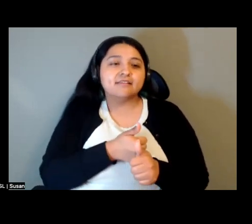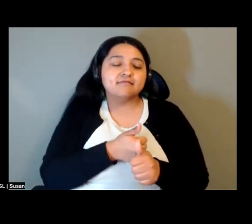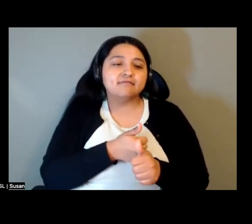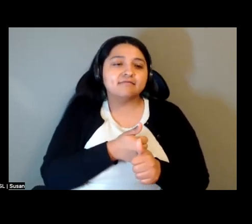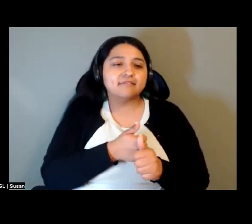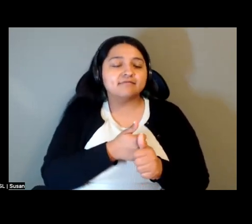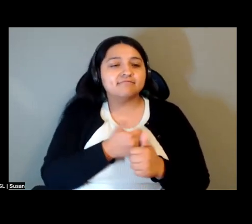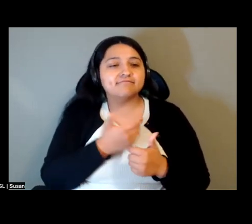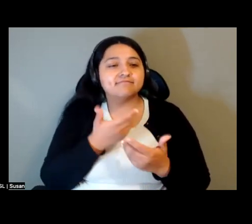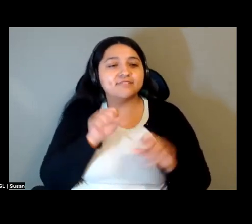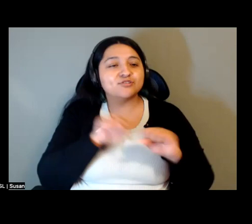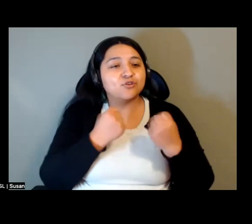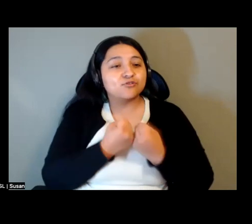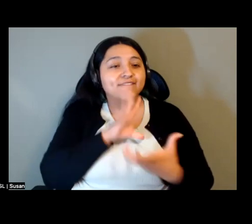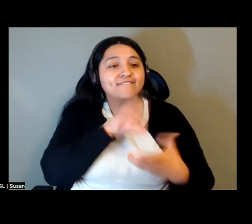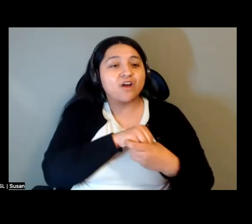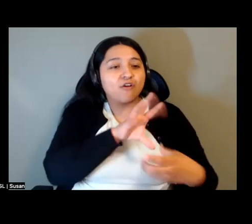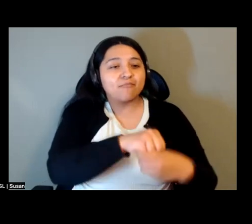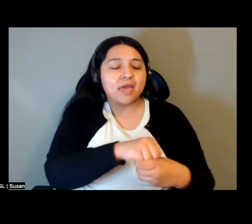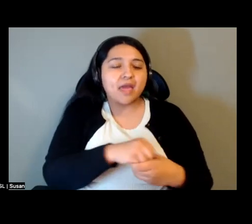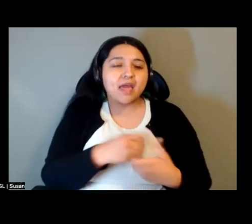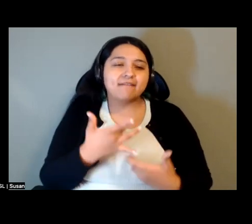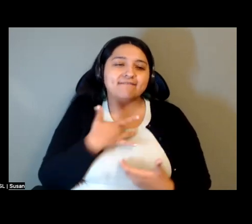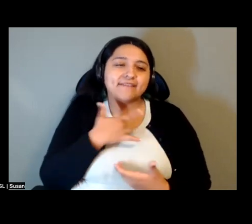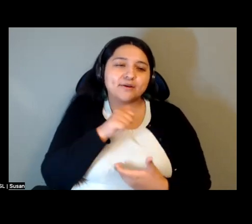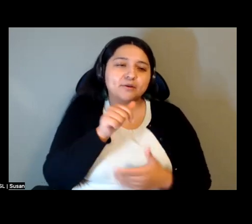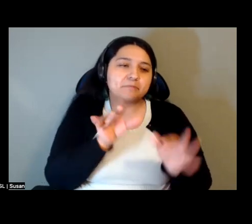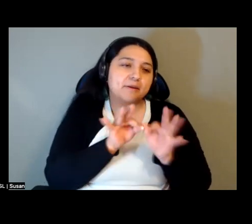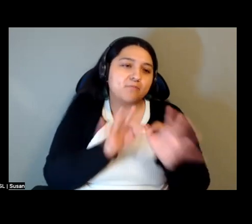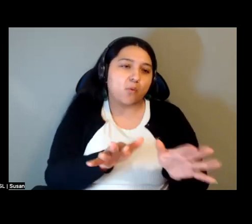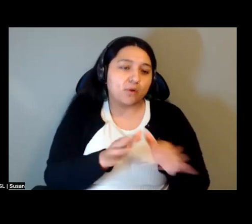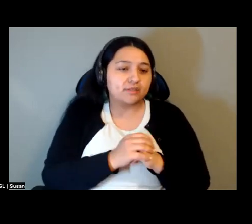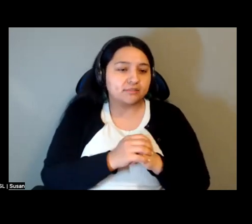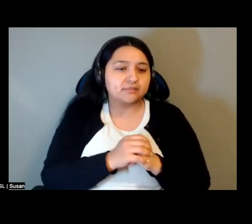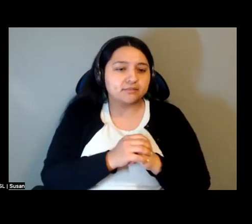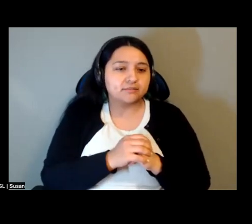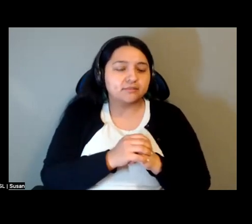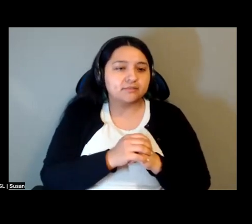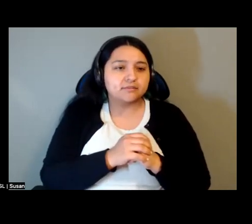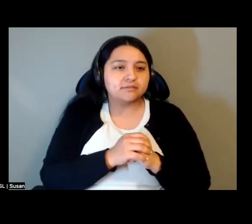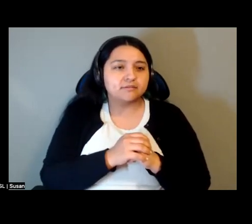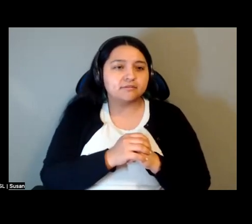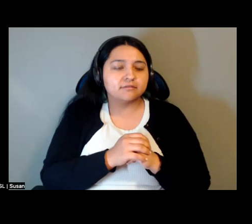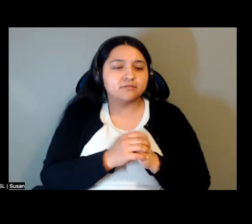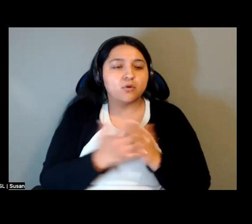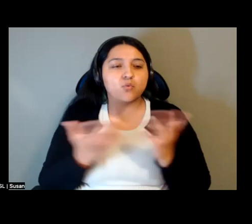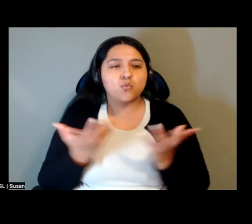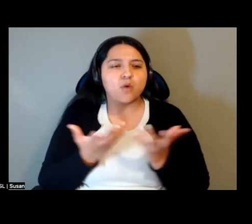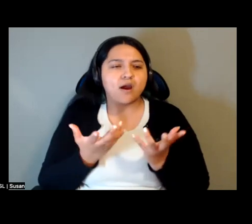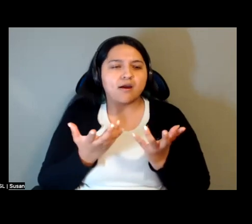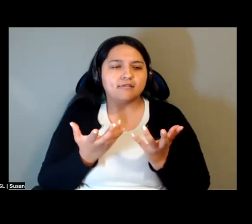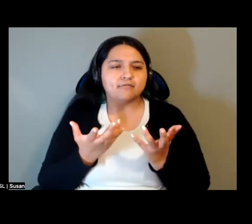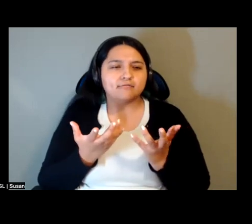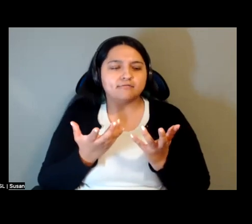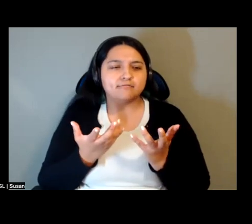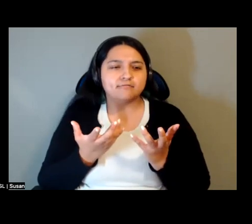considered of little relevance, what then is the social glue